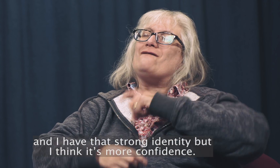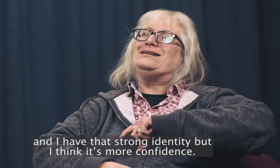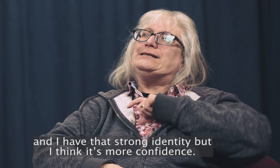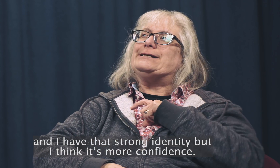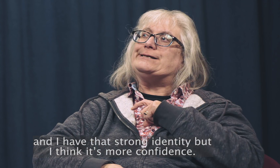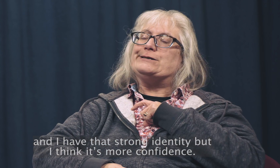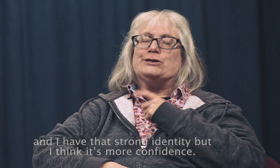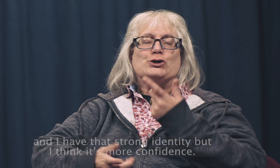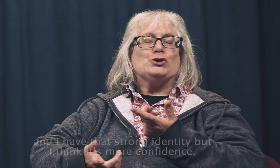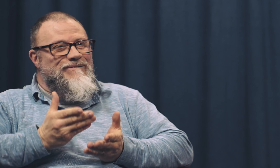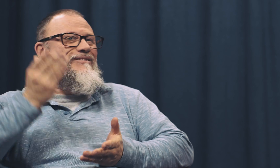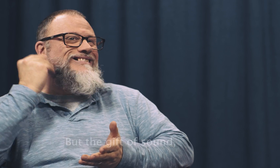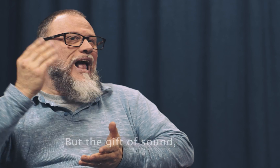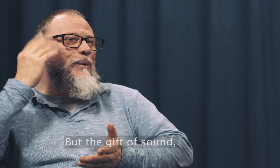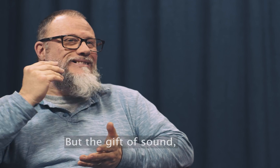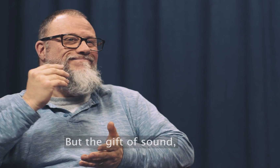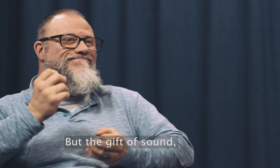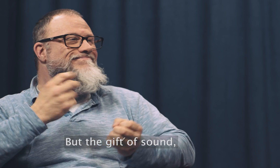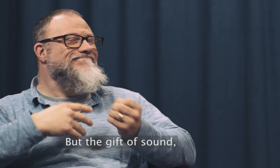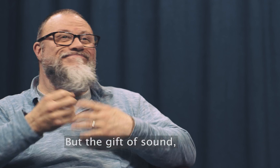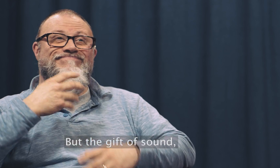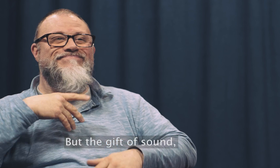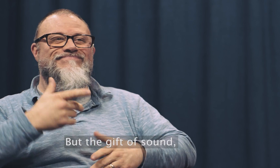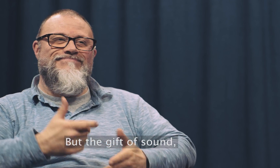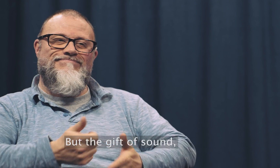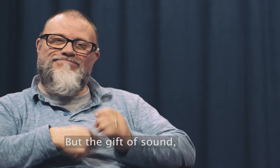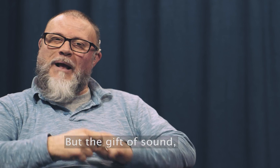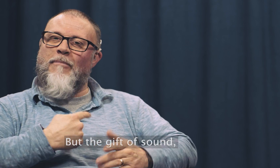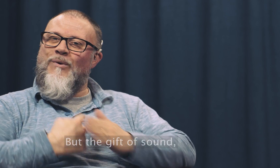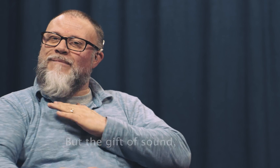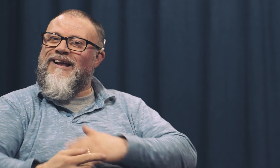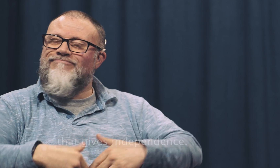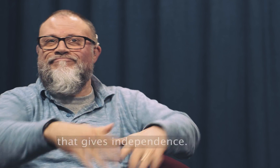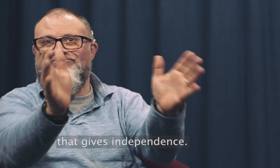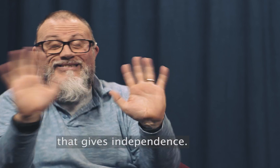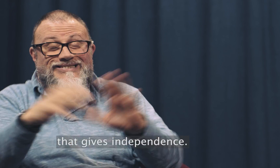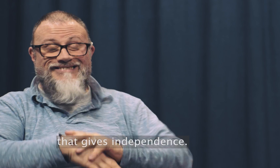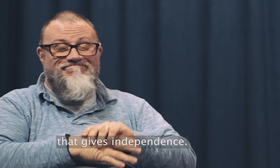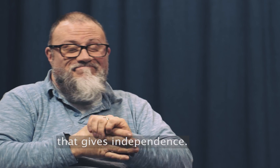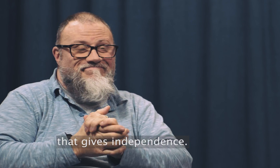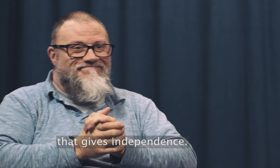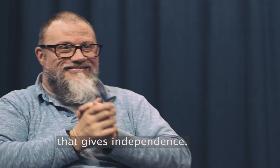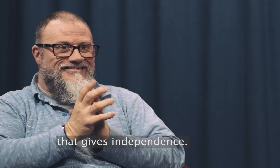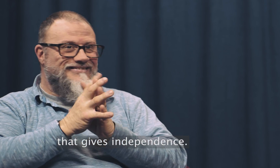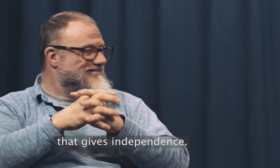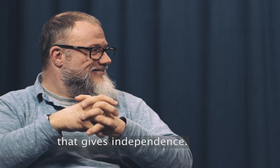it's more confidence but the gift of sound that gives independence